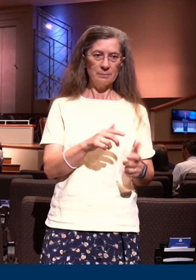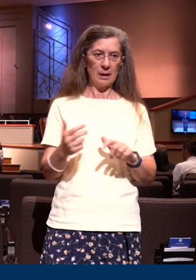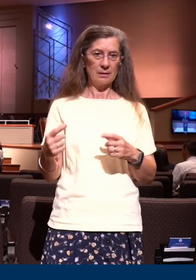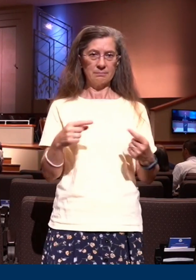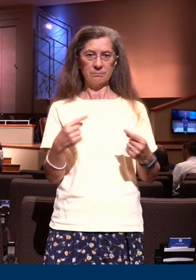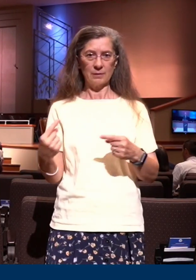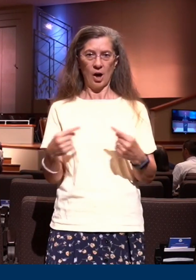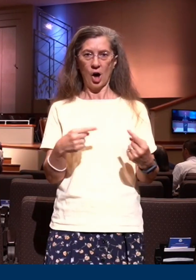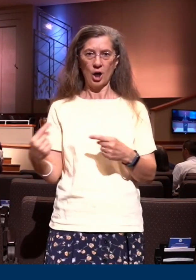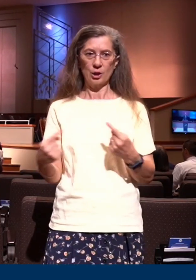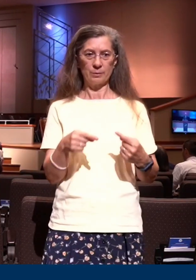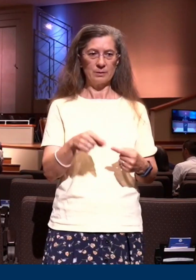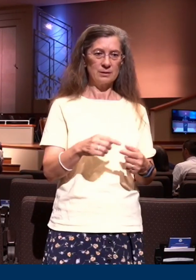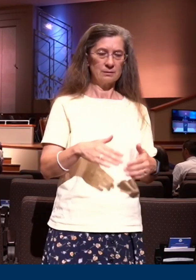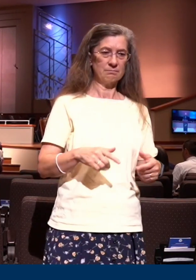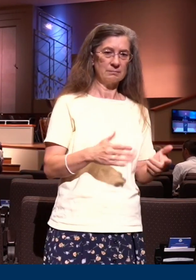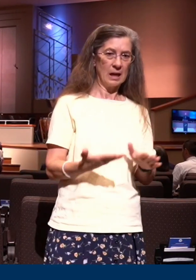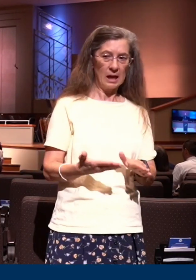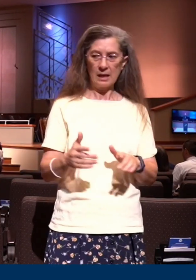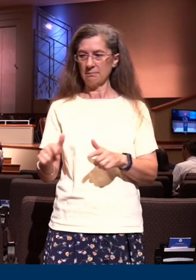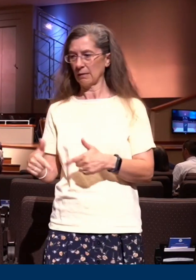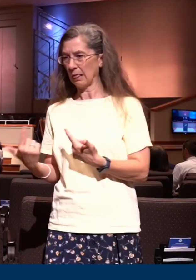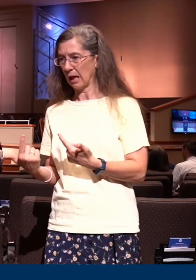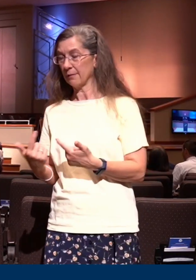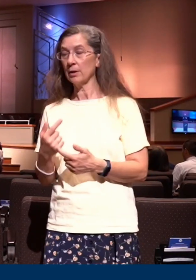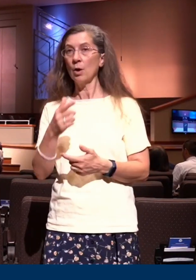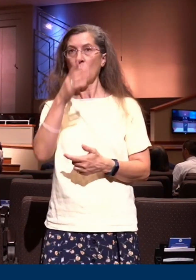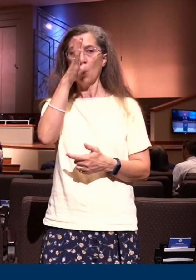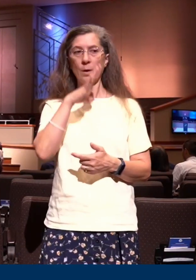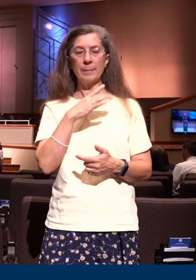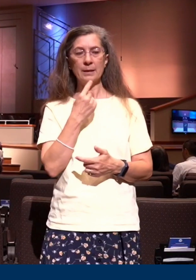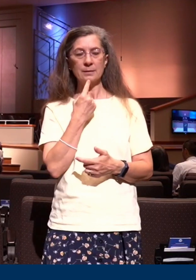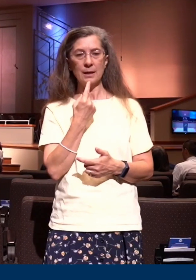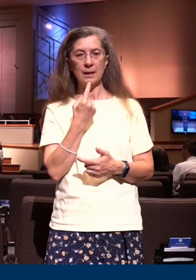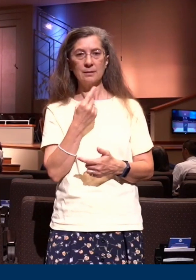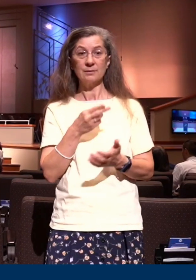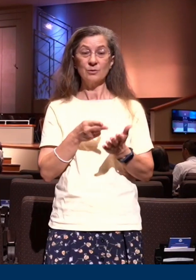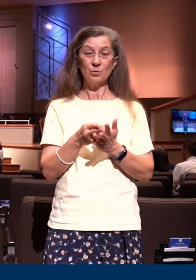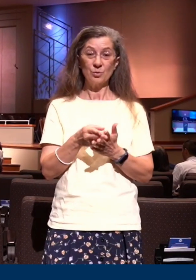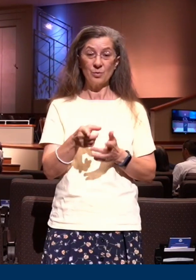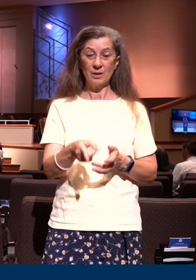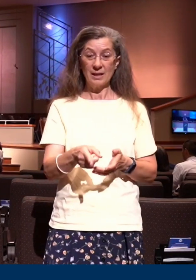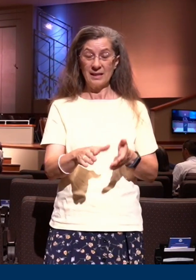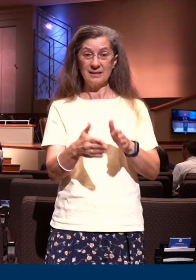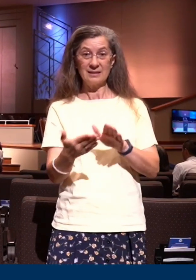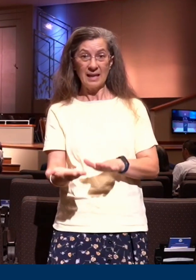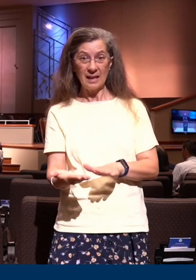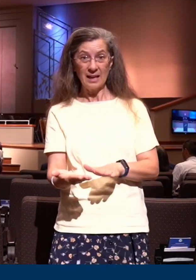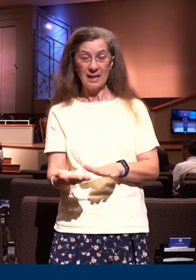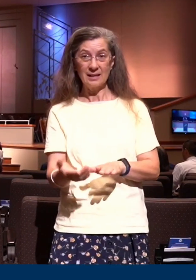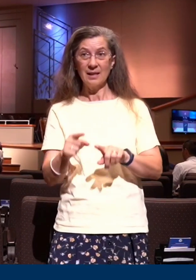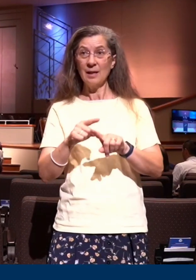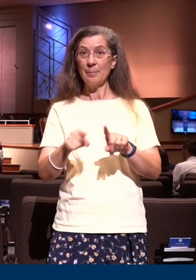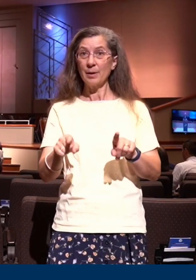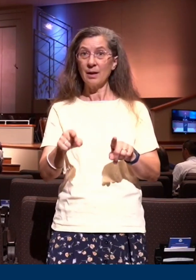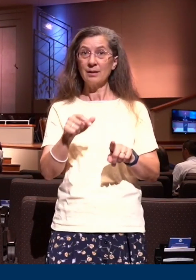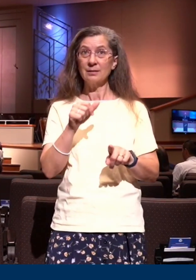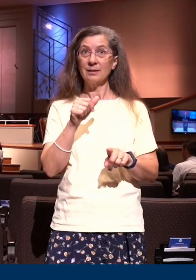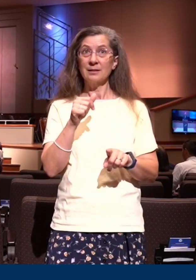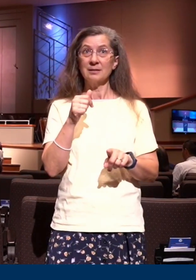forth. And finally, one of the men said, well, he said, the truth is it's dead, it just doesn't believe that it's dead.